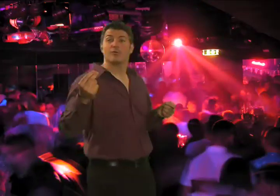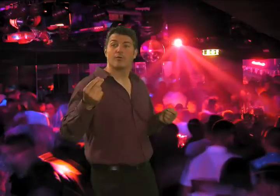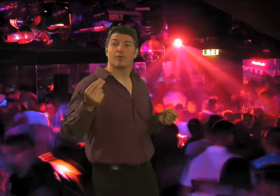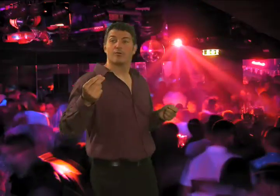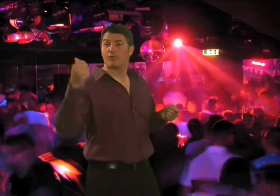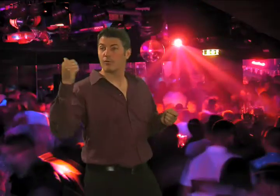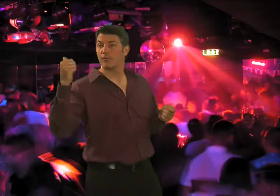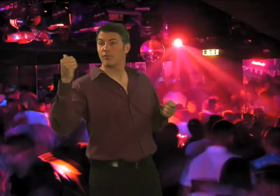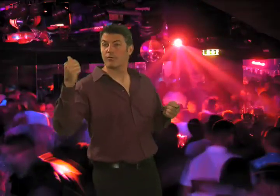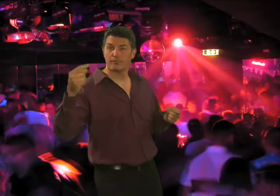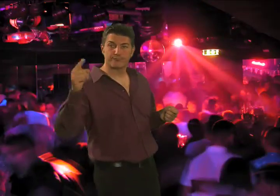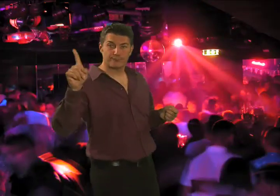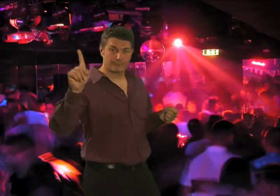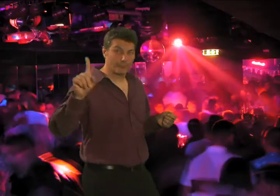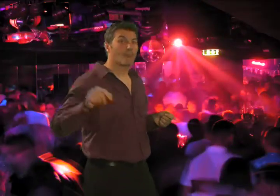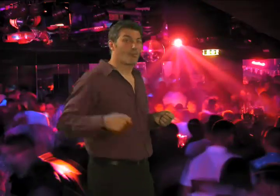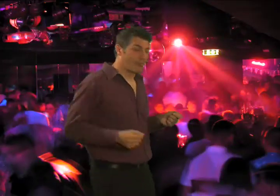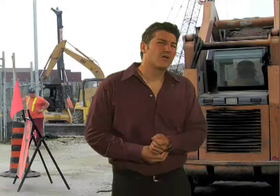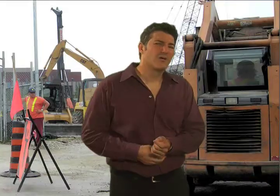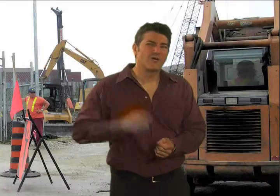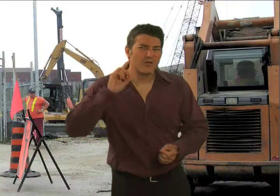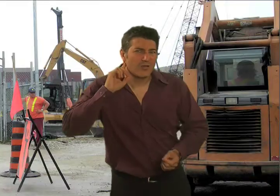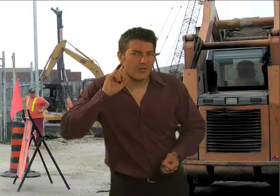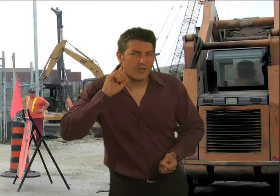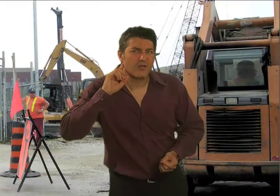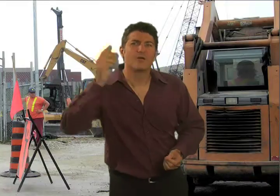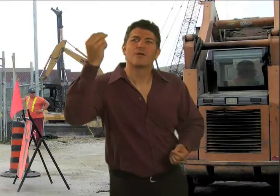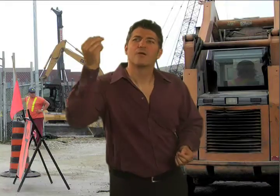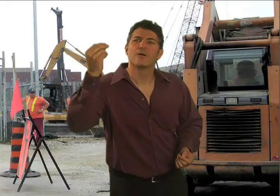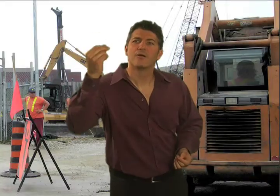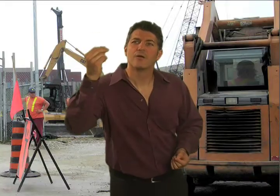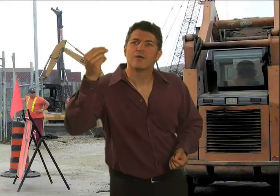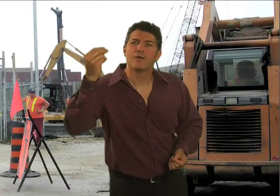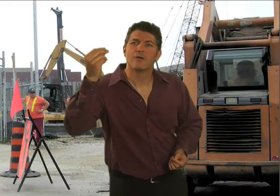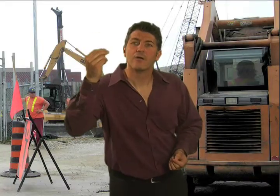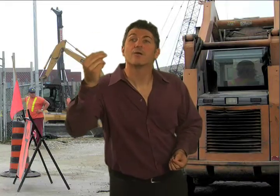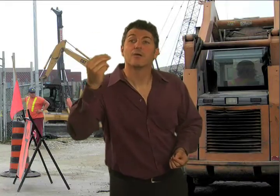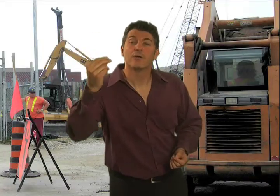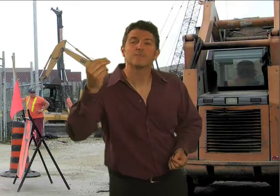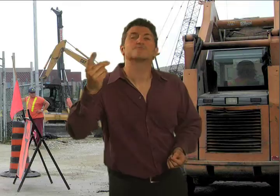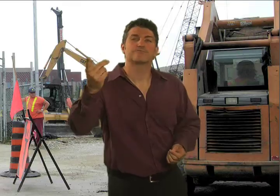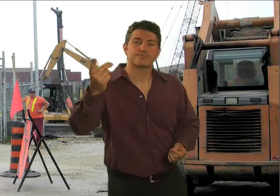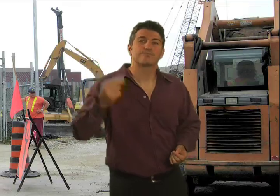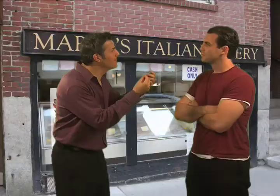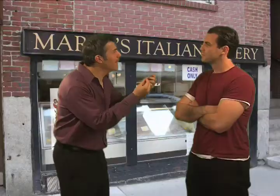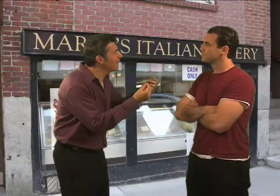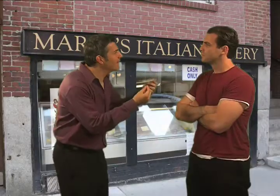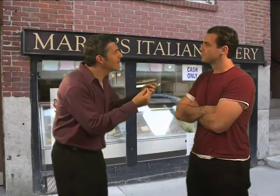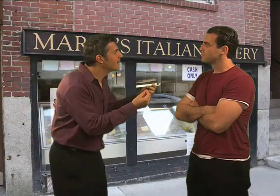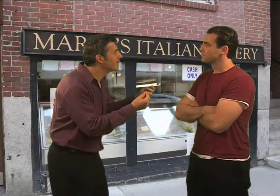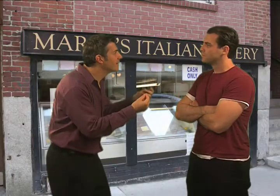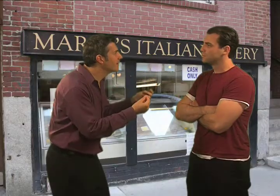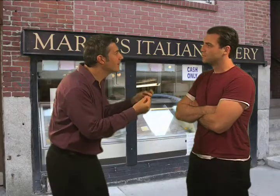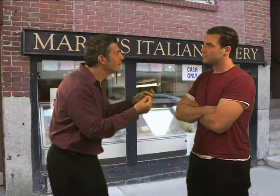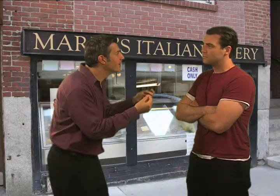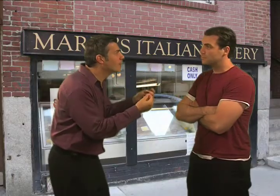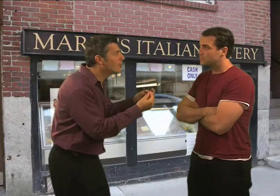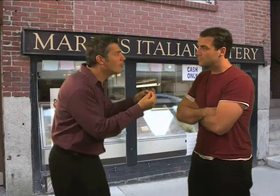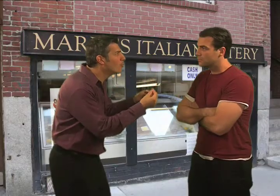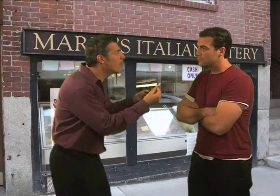crowded nightclub, by a noisy construction site, or while conversing with a deaf person. What